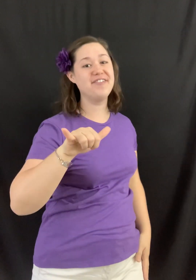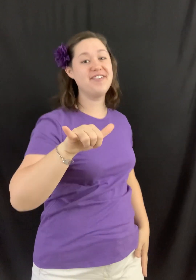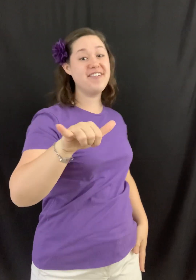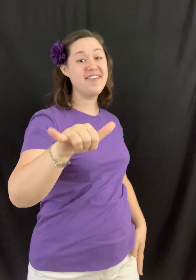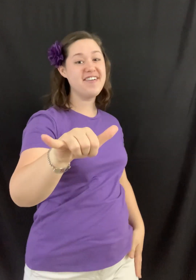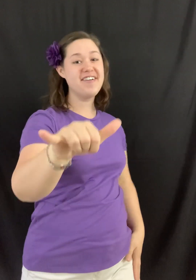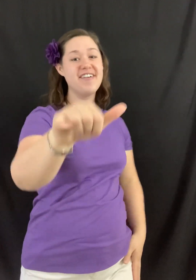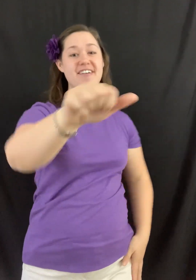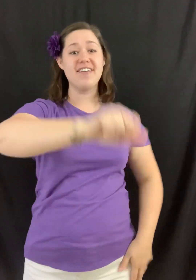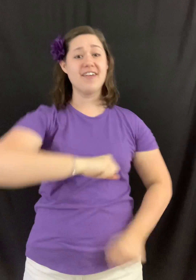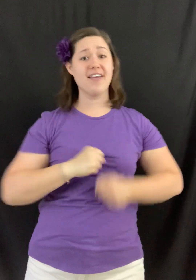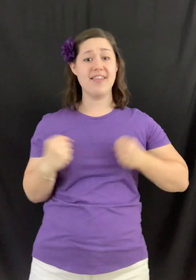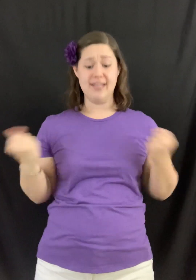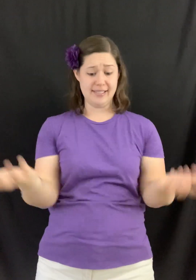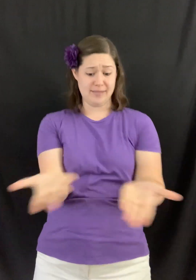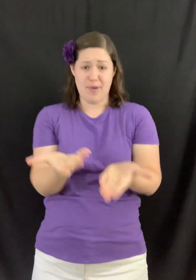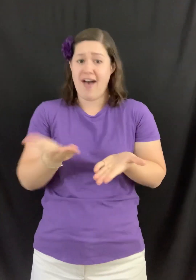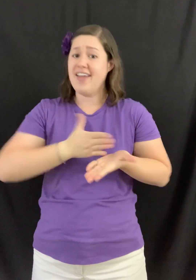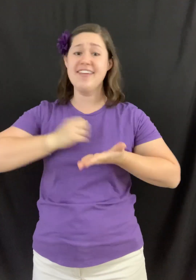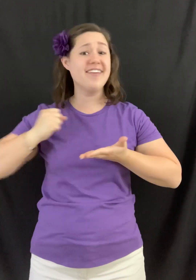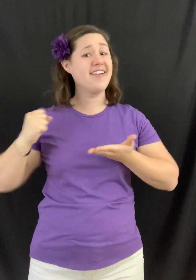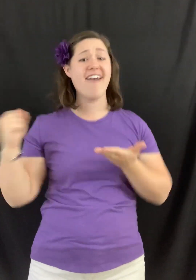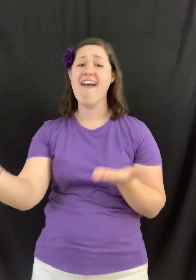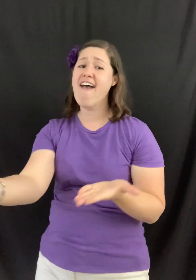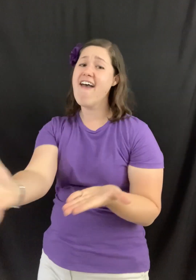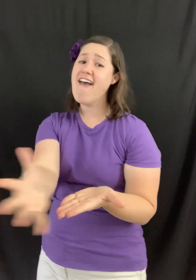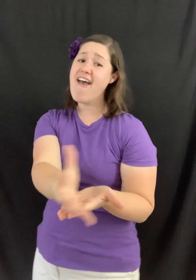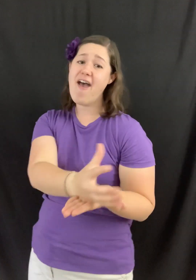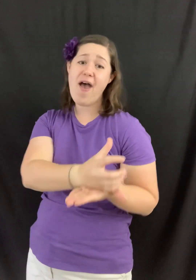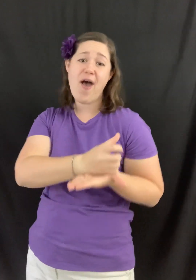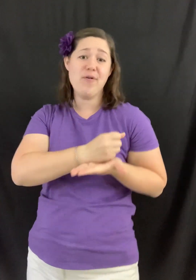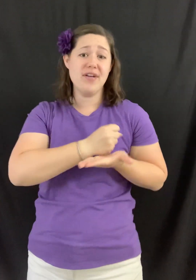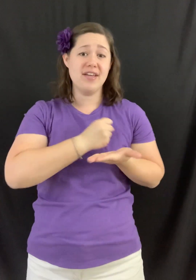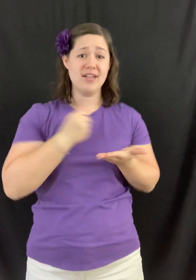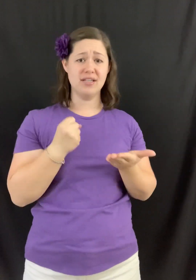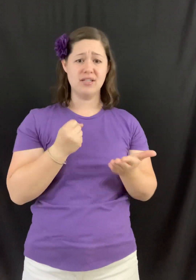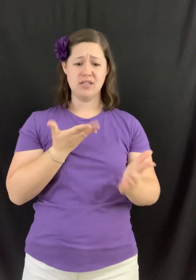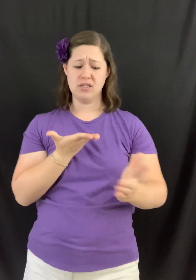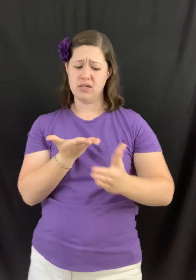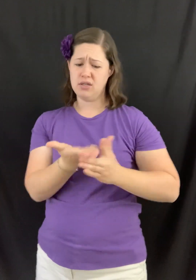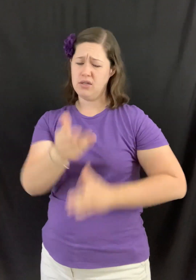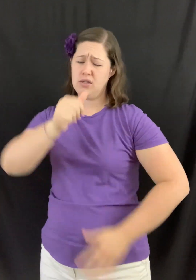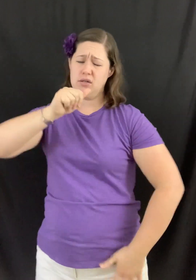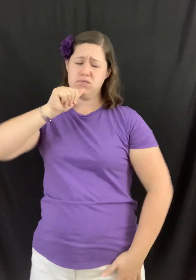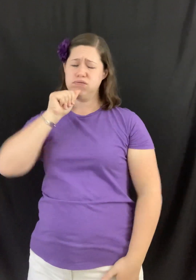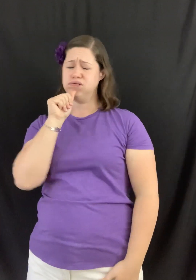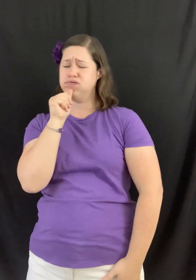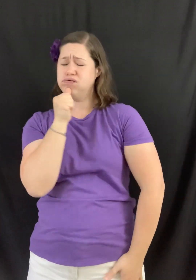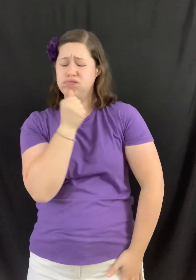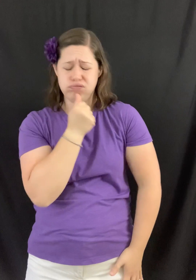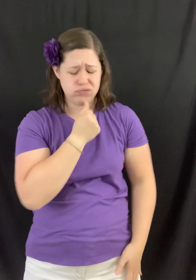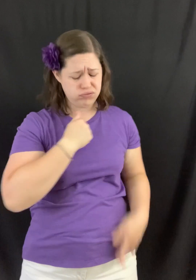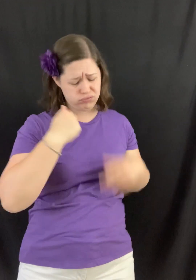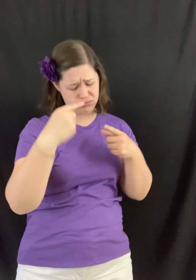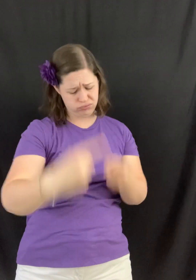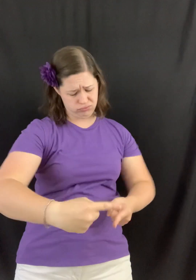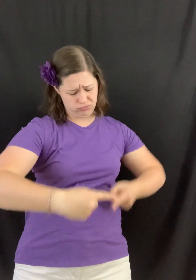This my inheritance will suffer in the